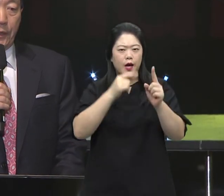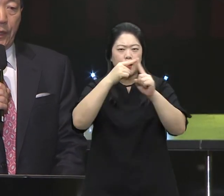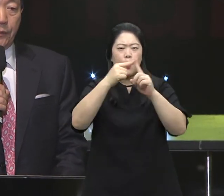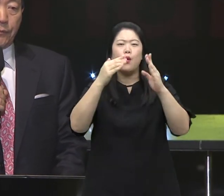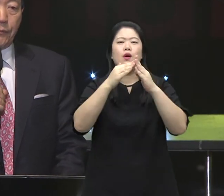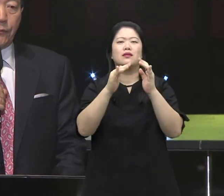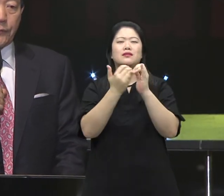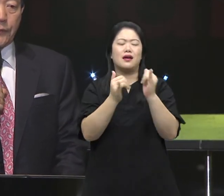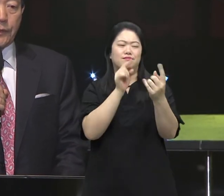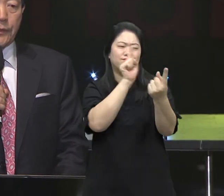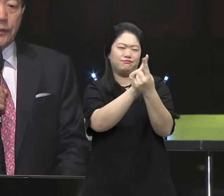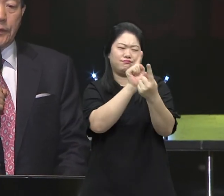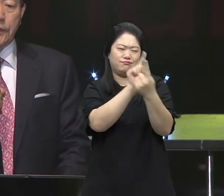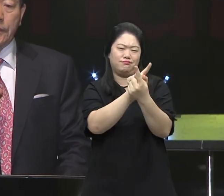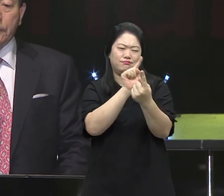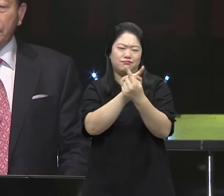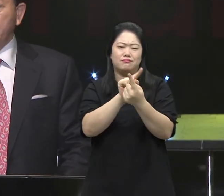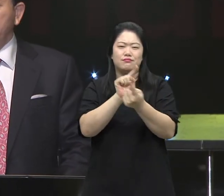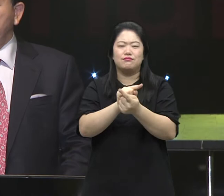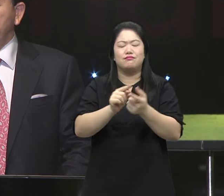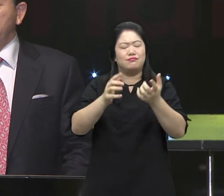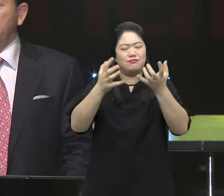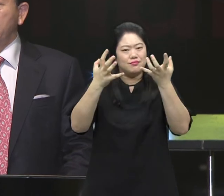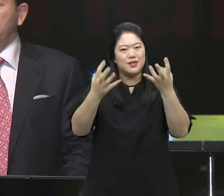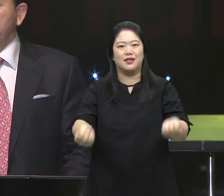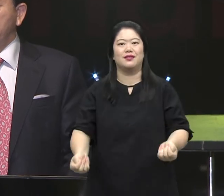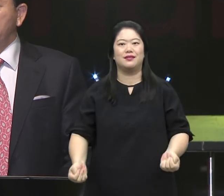And when I was young, the people I met the most were church members.